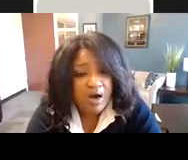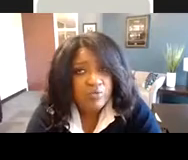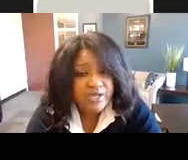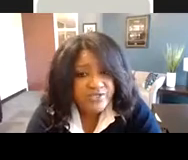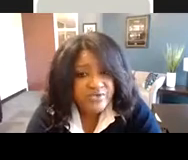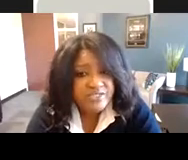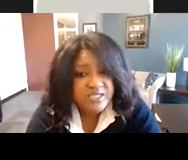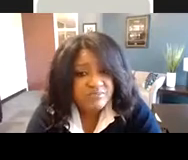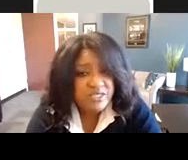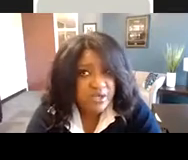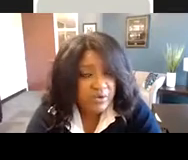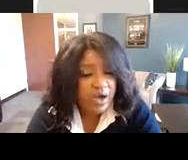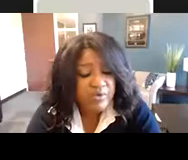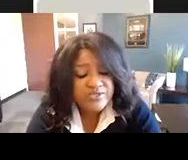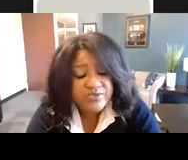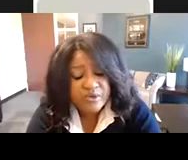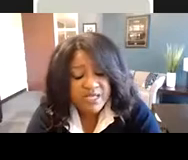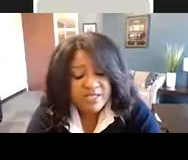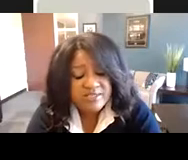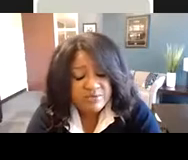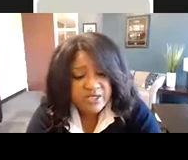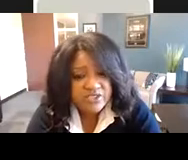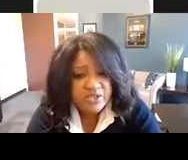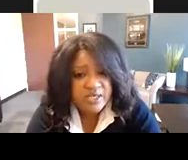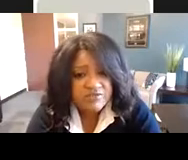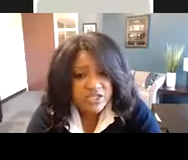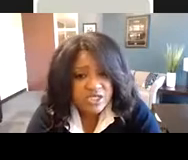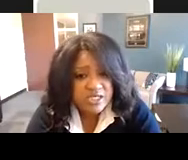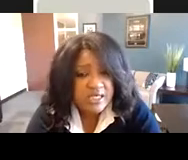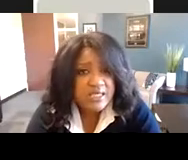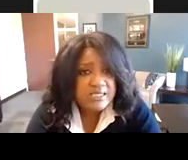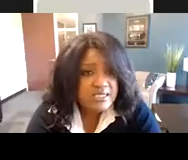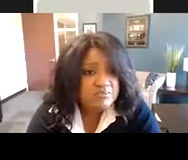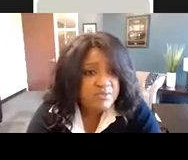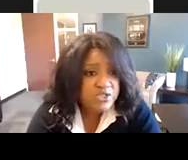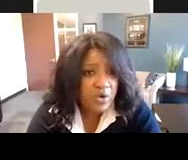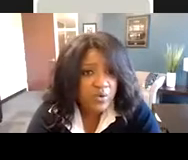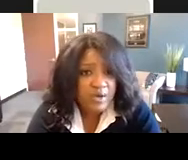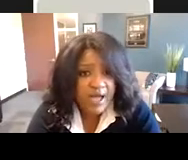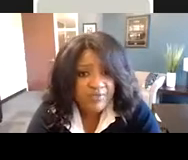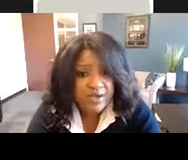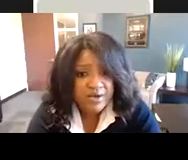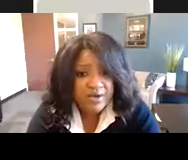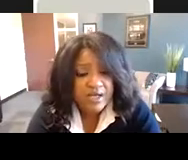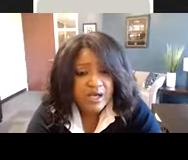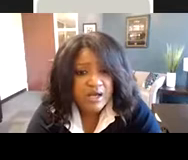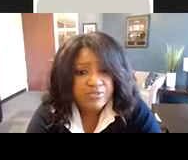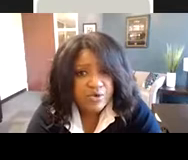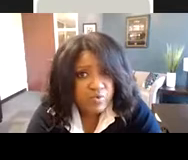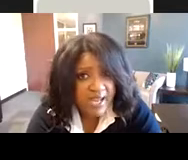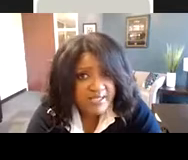all renters need to be told, all renters who are being subject to eviction need to be told about their